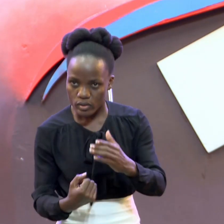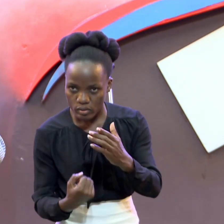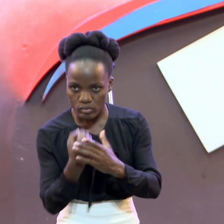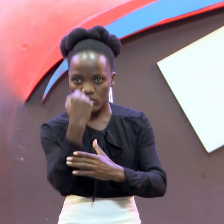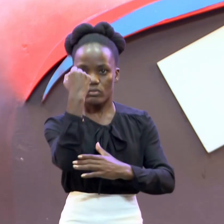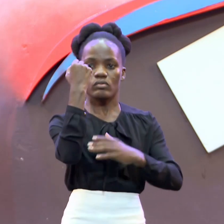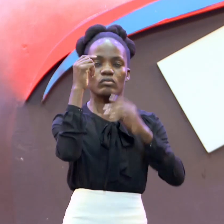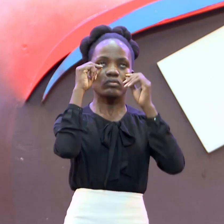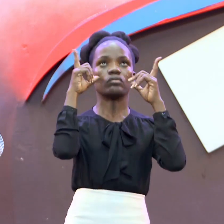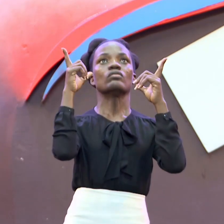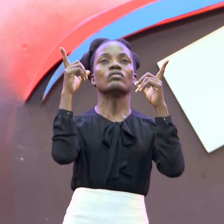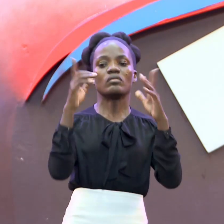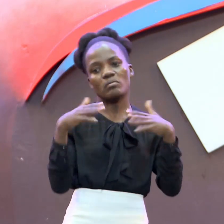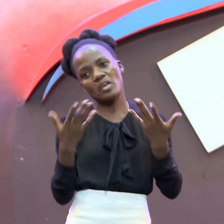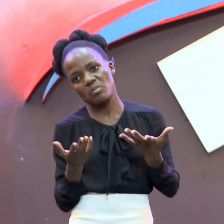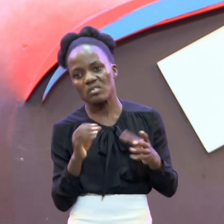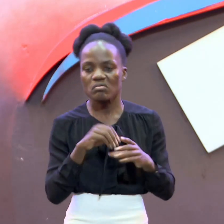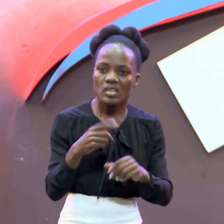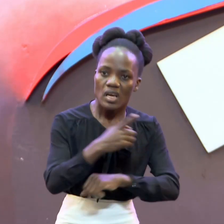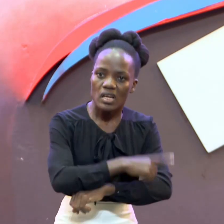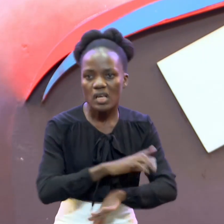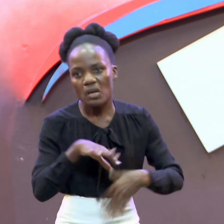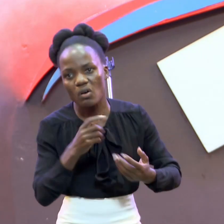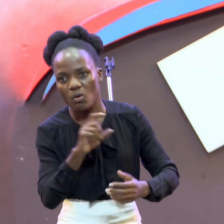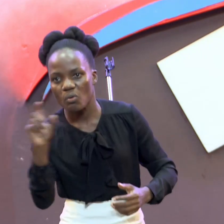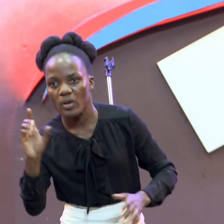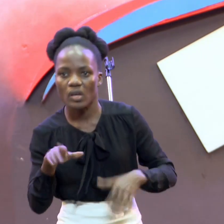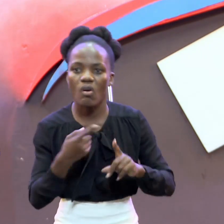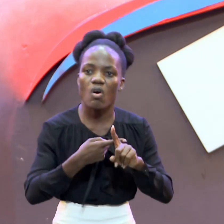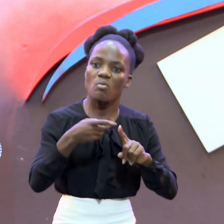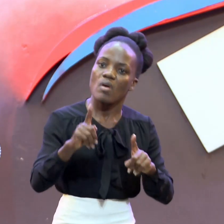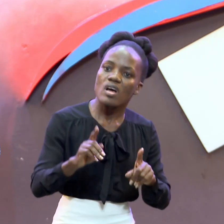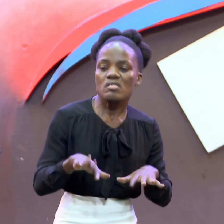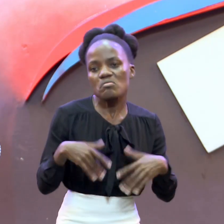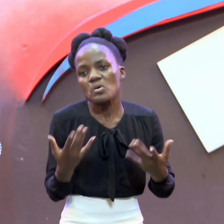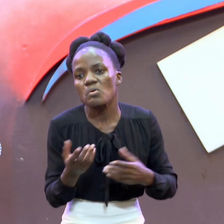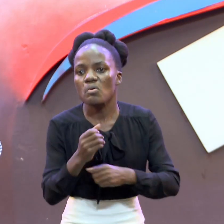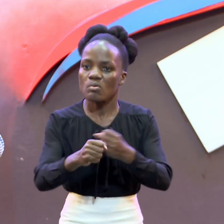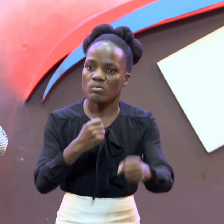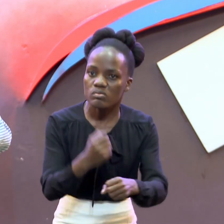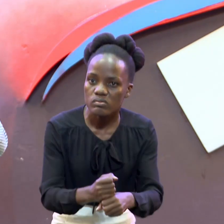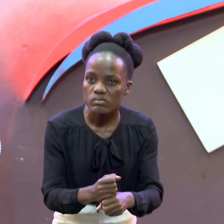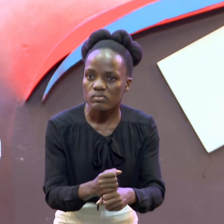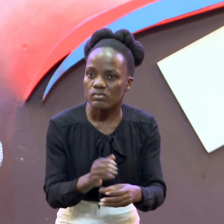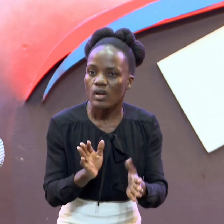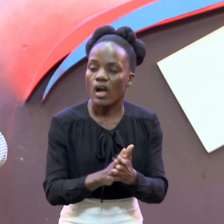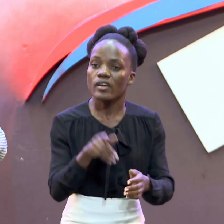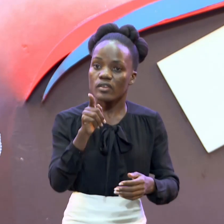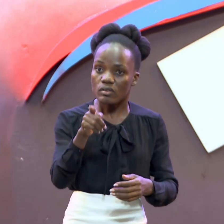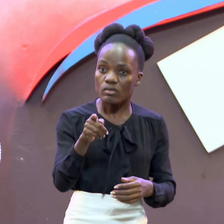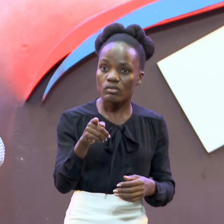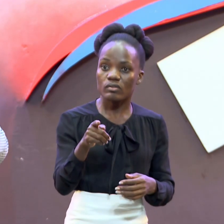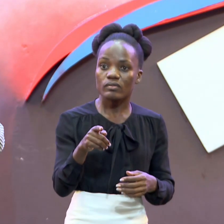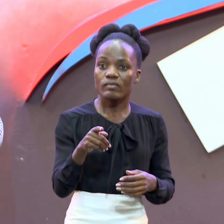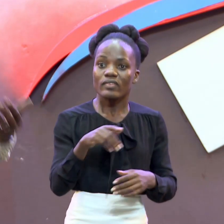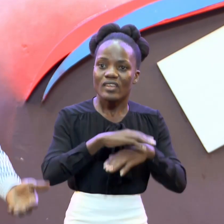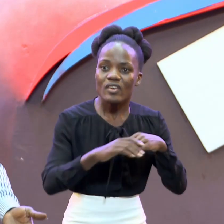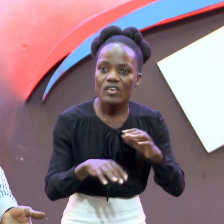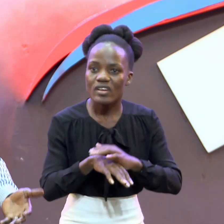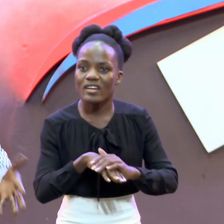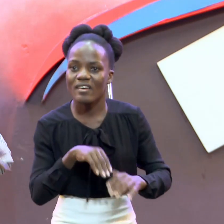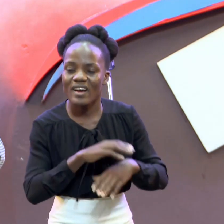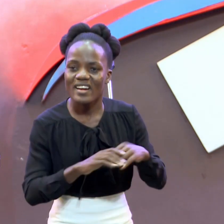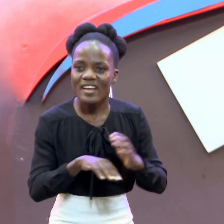In a week In a month In a year With you And you Don't commit Any